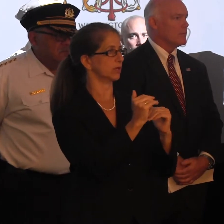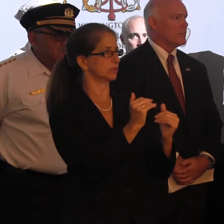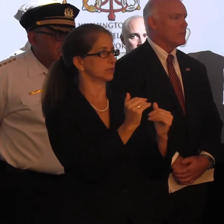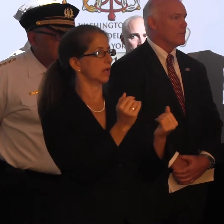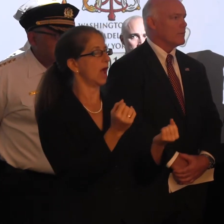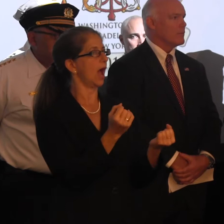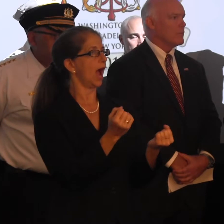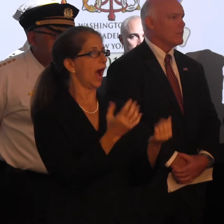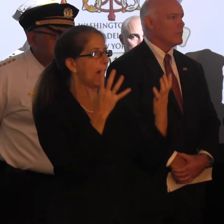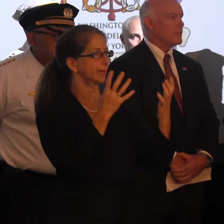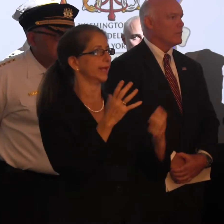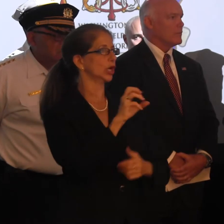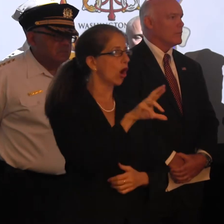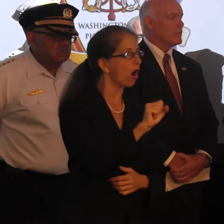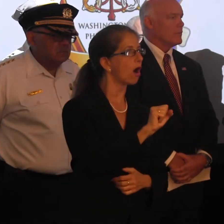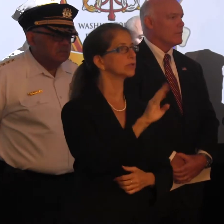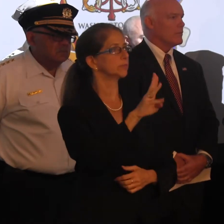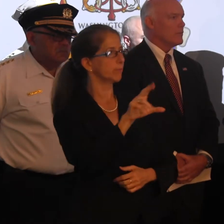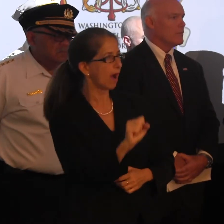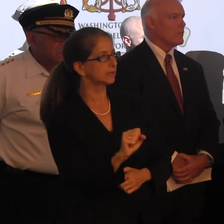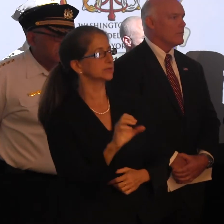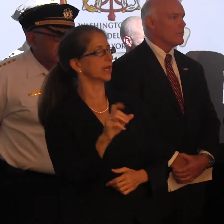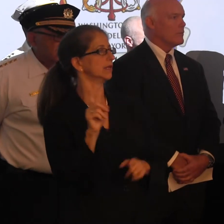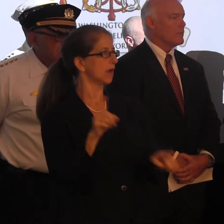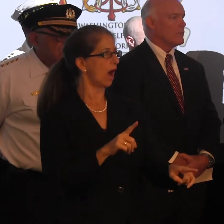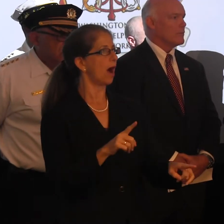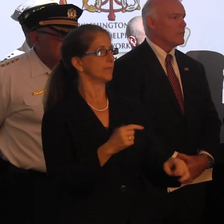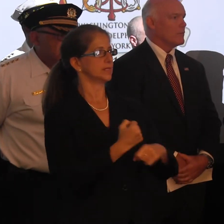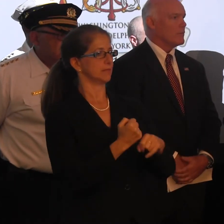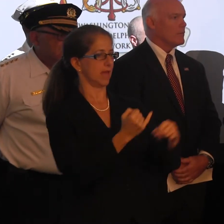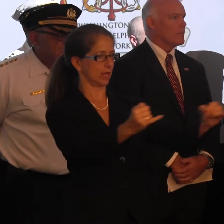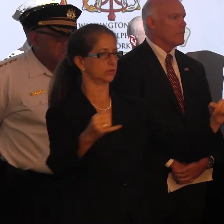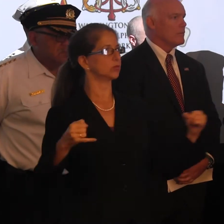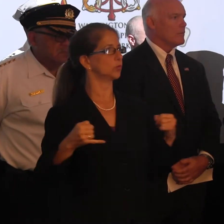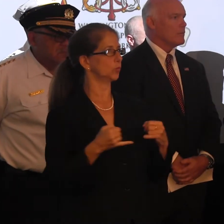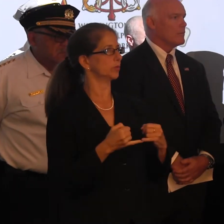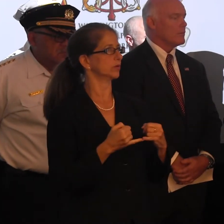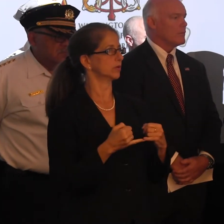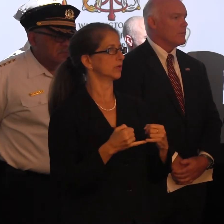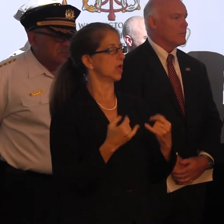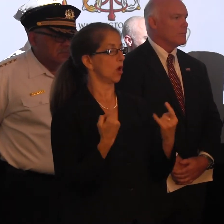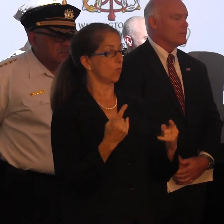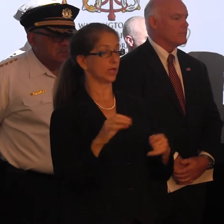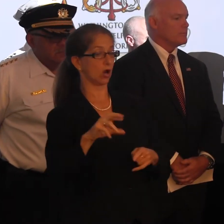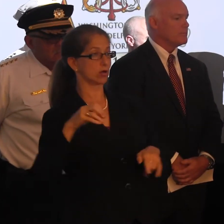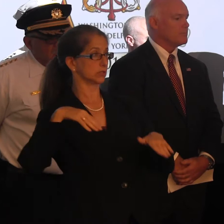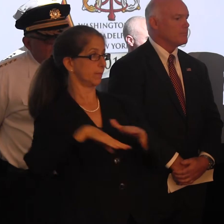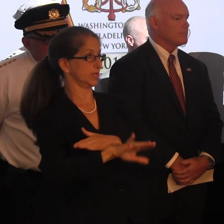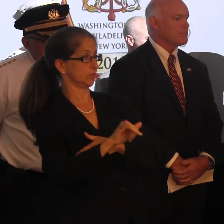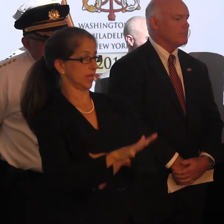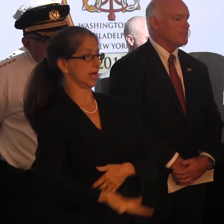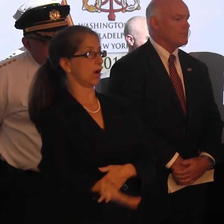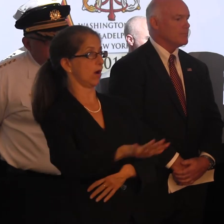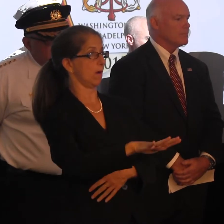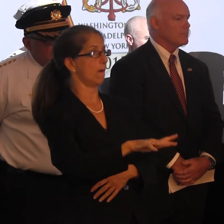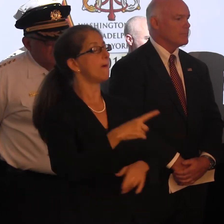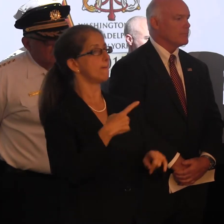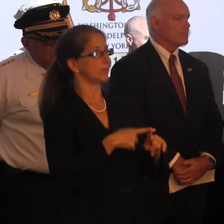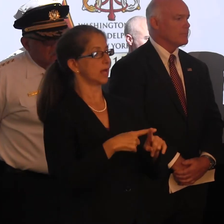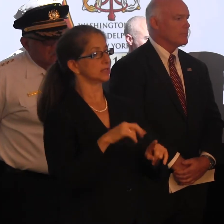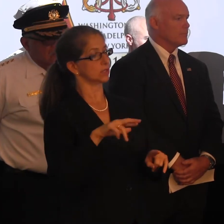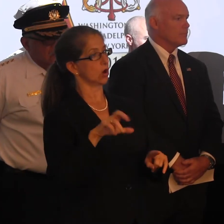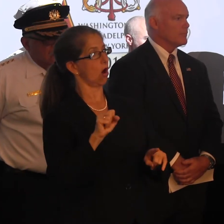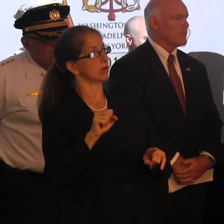traffic and activity, again, what we now call the Francis Festival grounds from cars coming into that area, but cars can ride